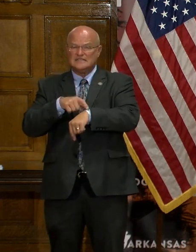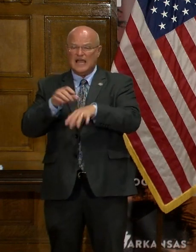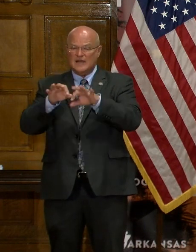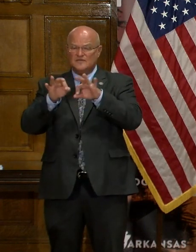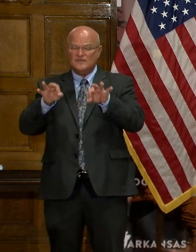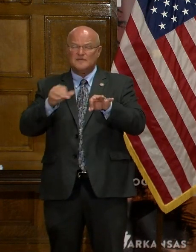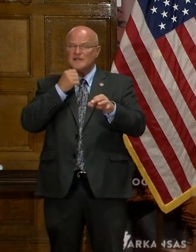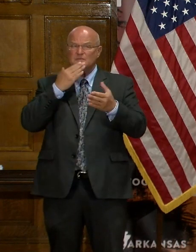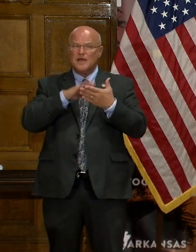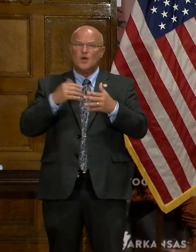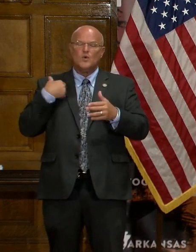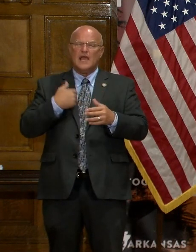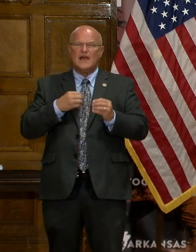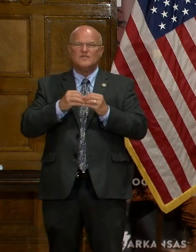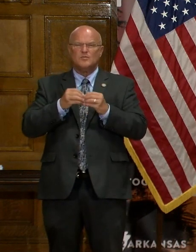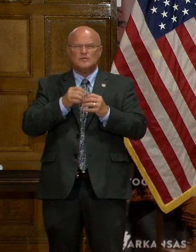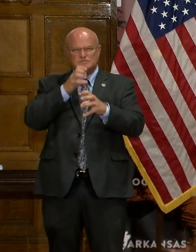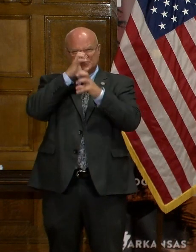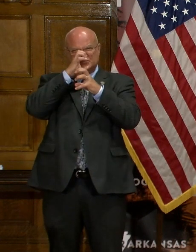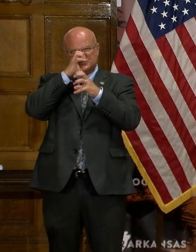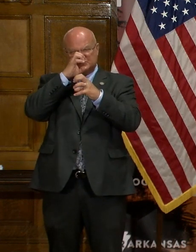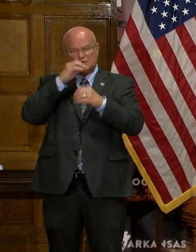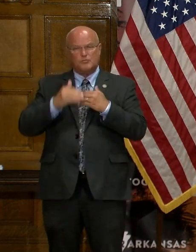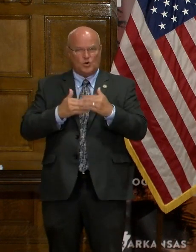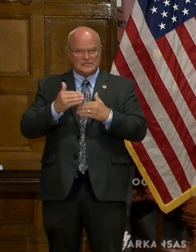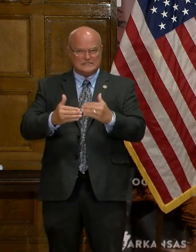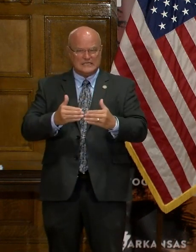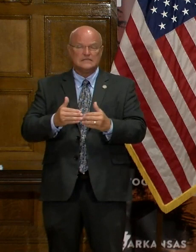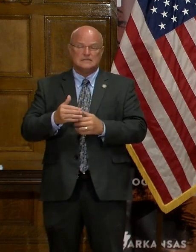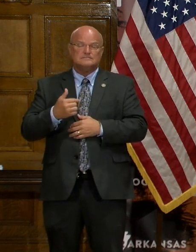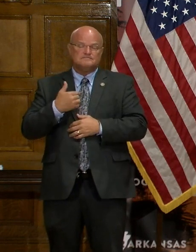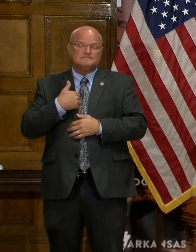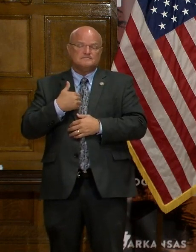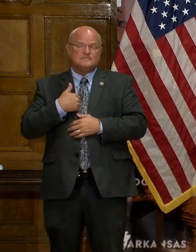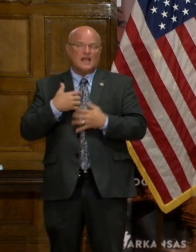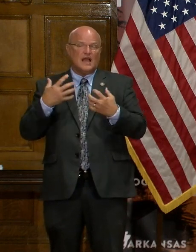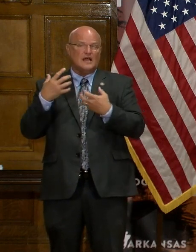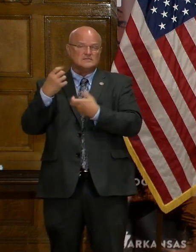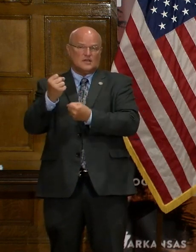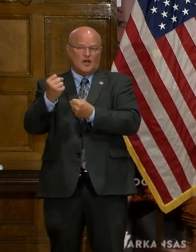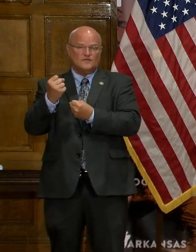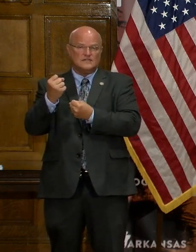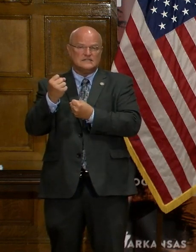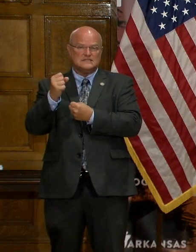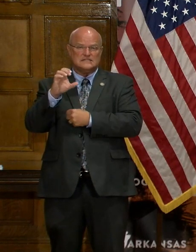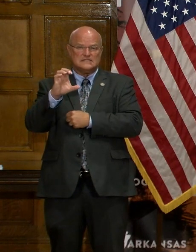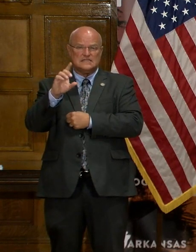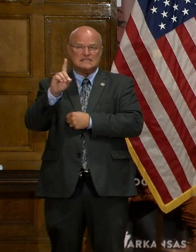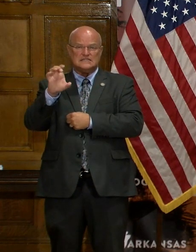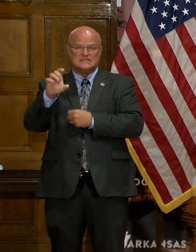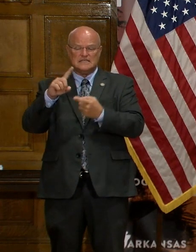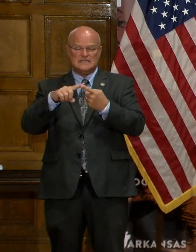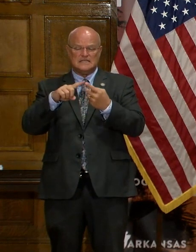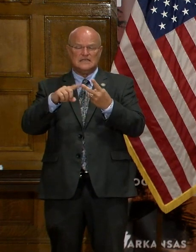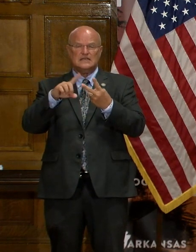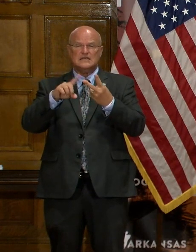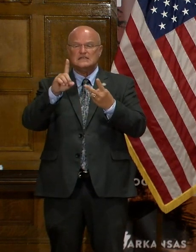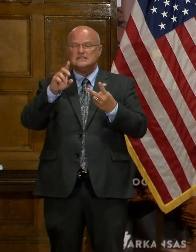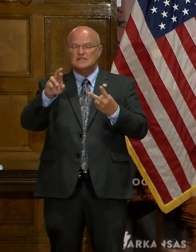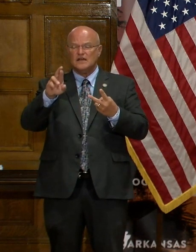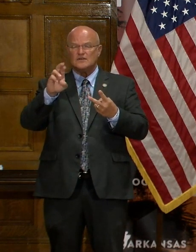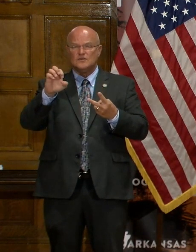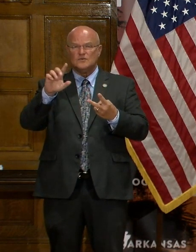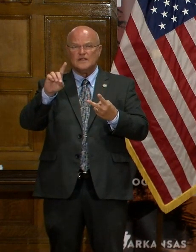is not bad. We have a more rigorous review process. So I have confidence in the CDC, Dr. Redfield, and their